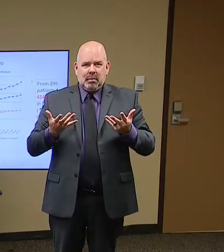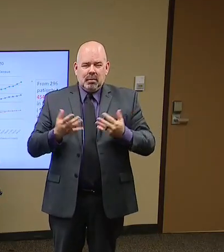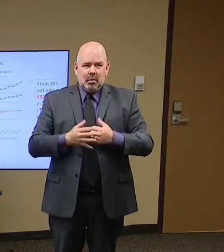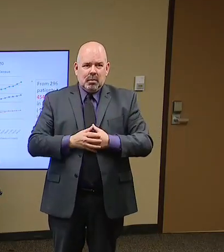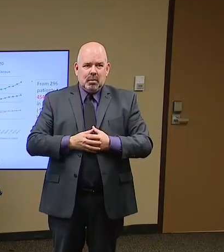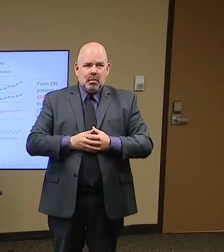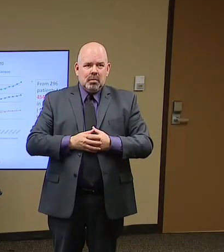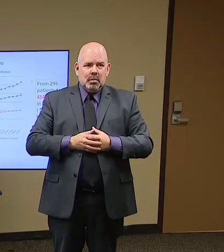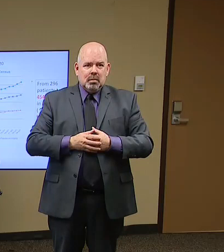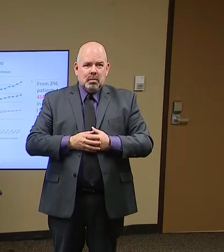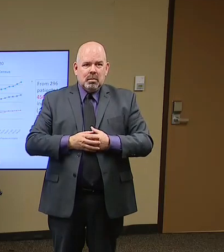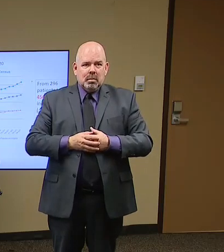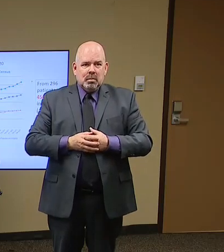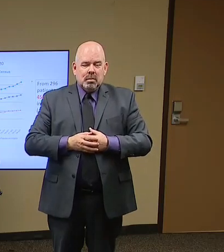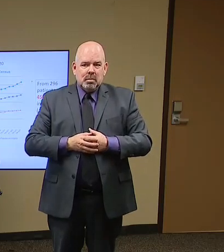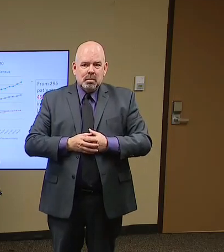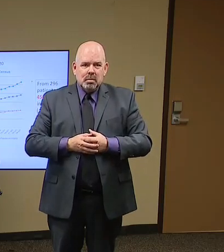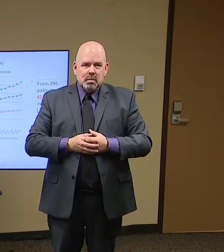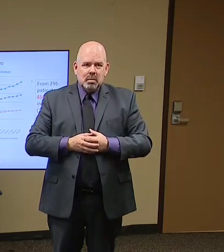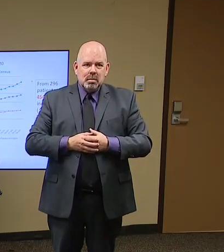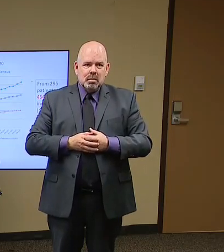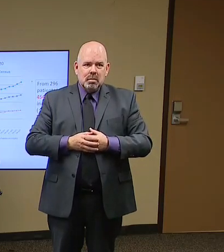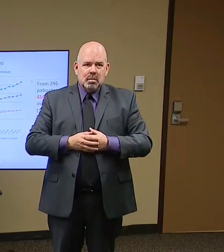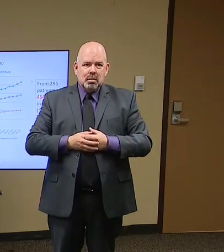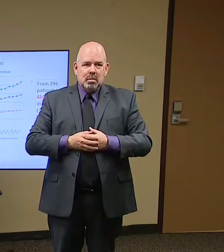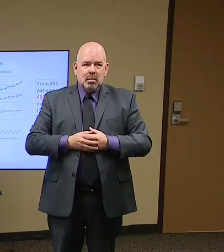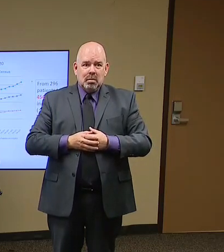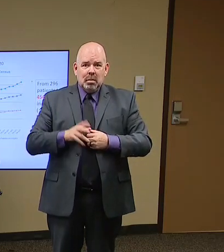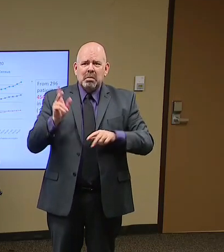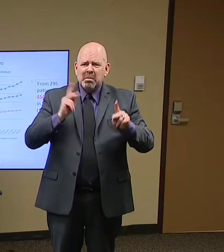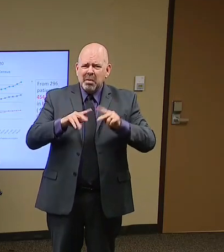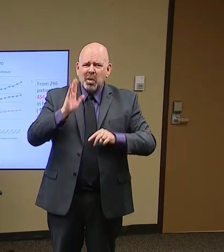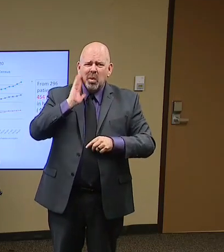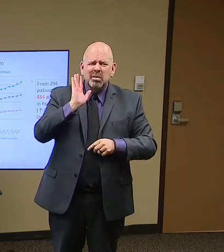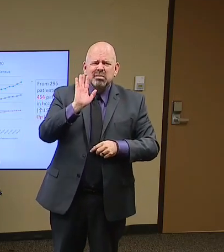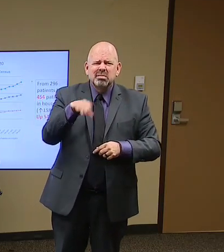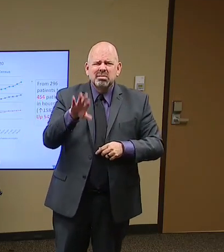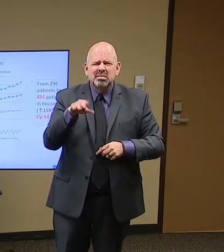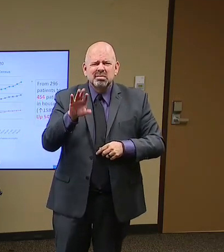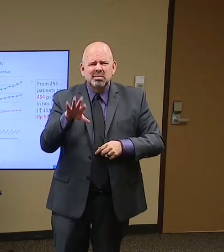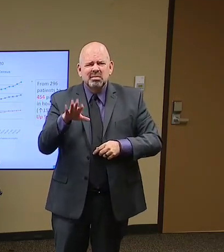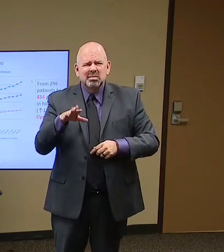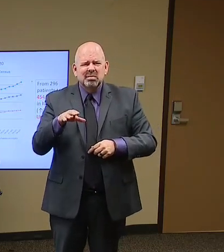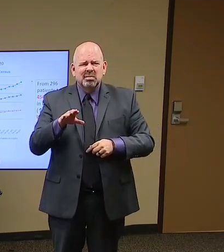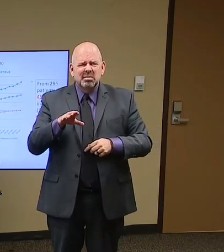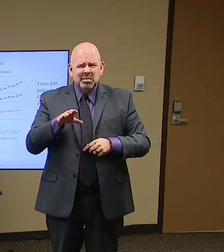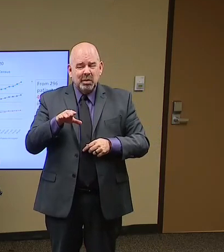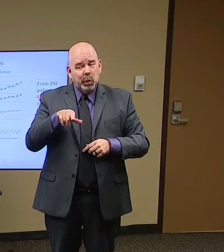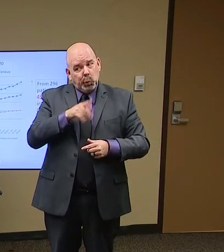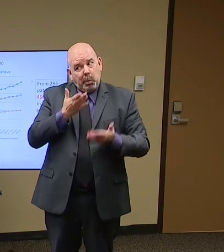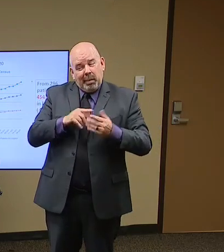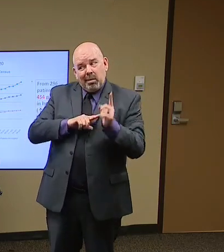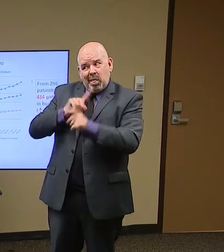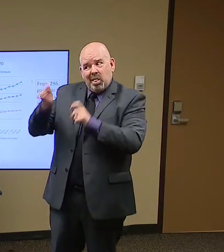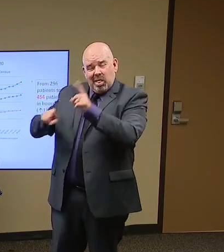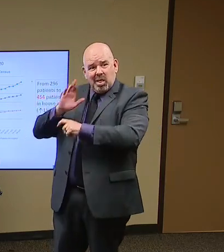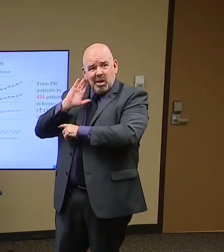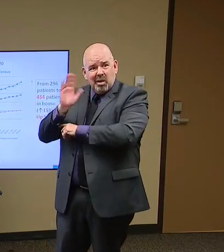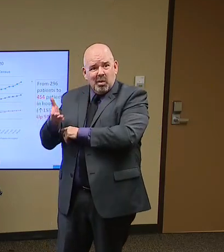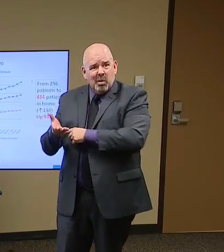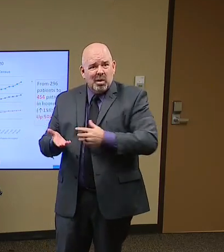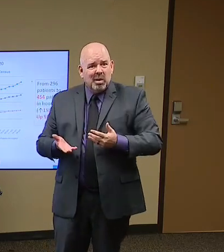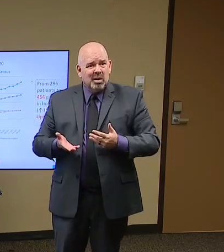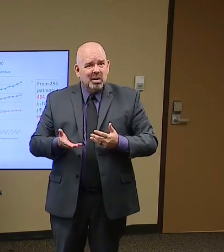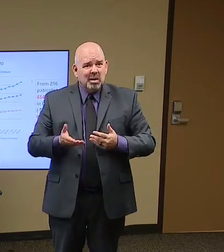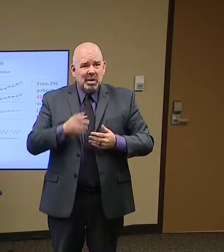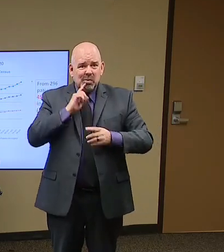will ask us, and some of the reporters may ask a few questions. I haven't had much sleep the last couple of days